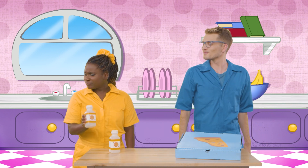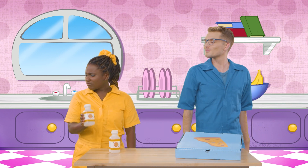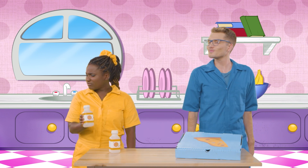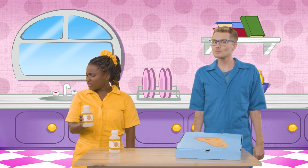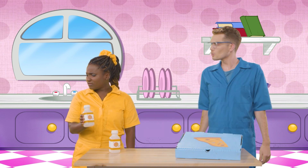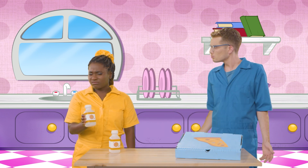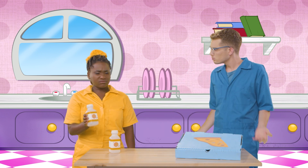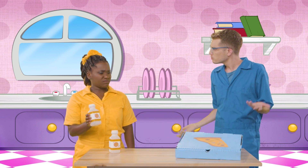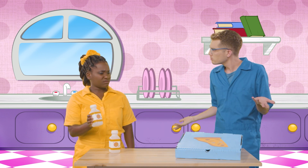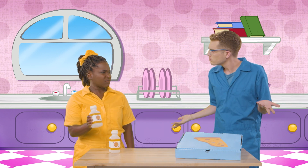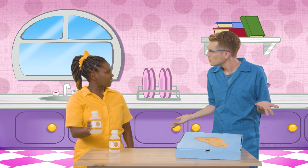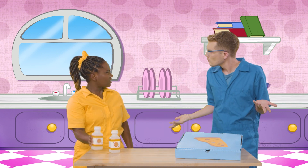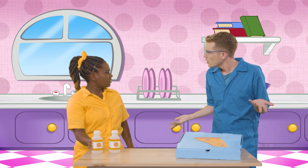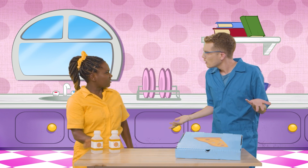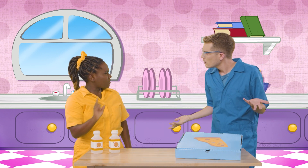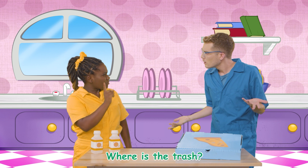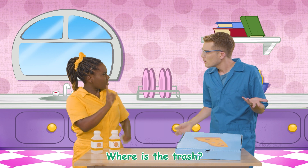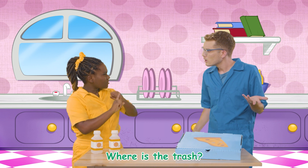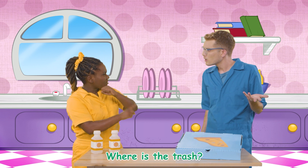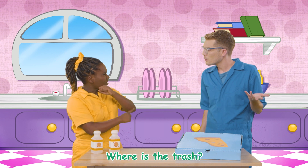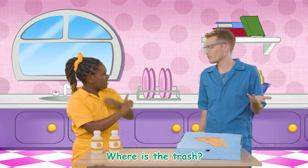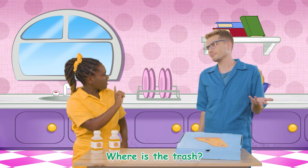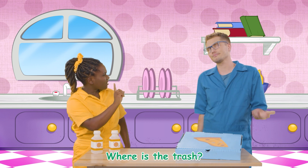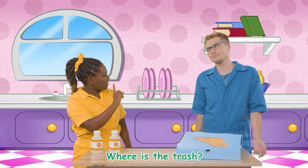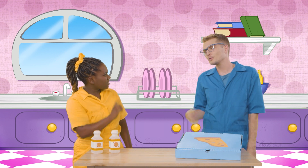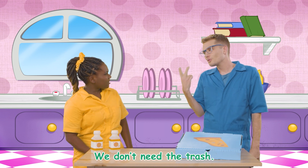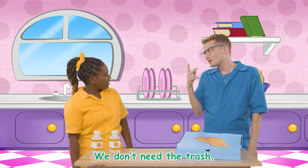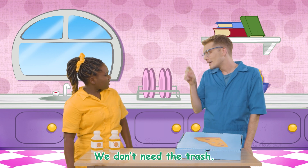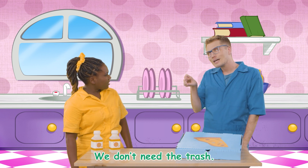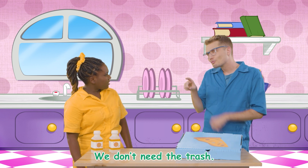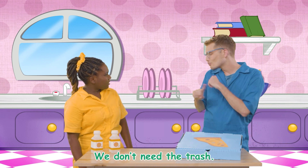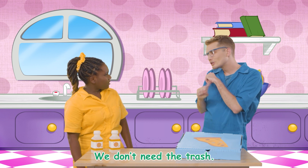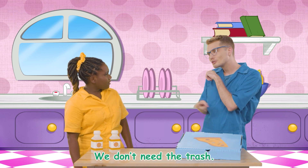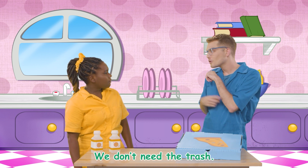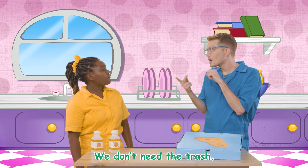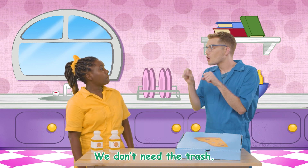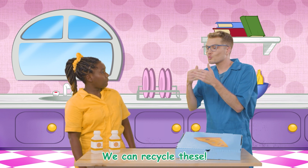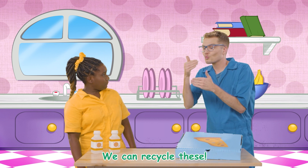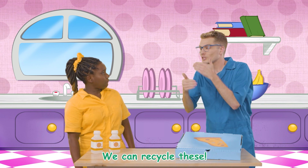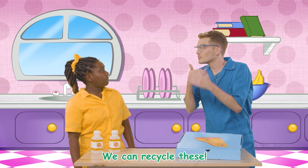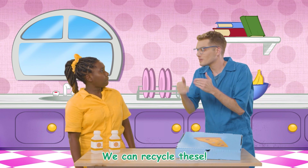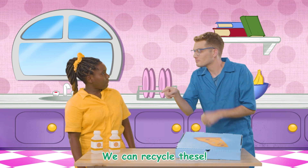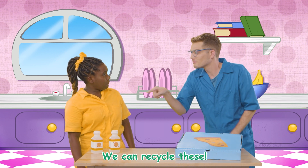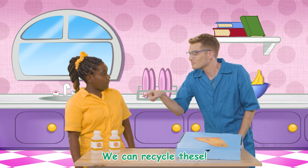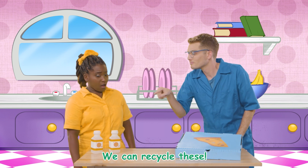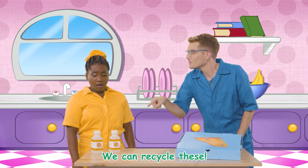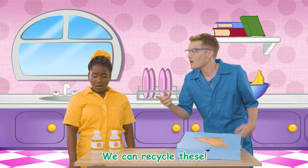Huh. Where's the trash? We don't need the trash. We can recycle these.